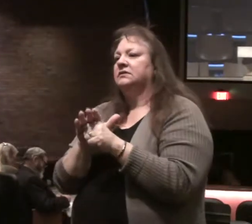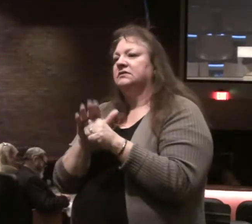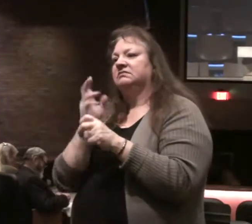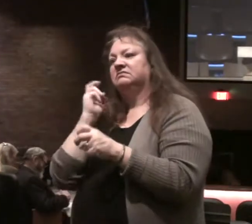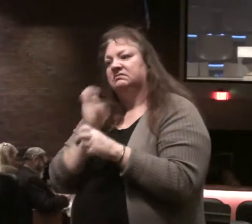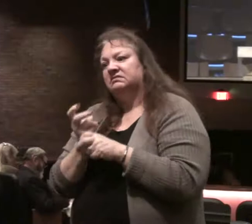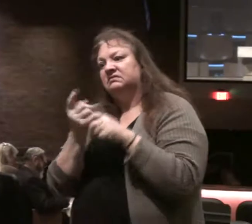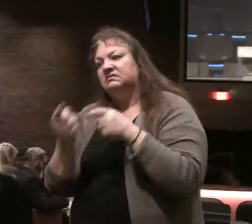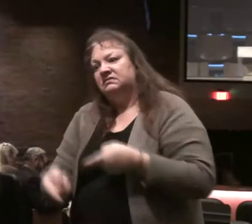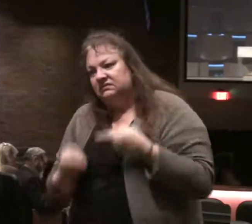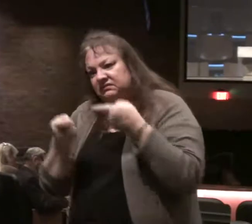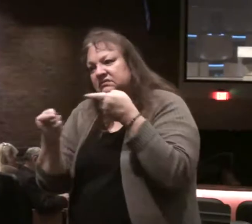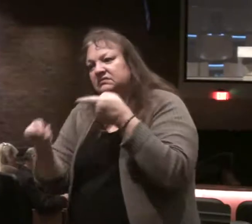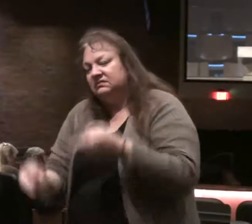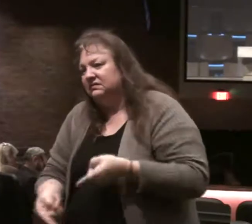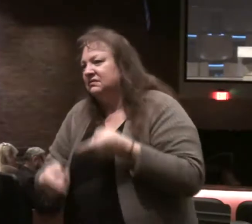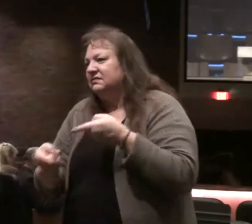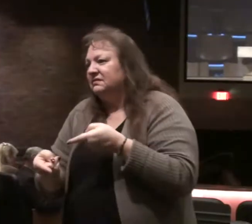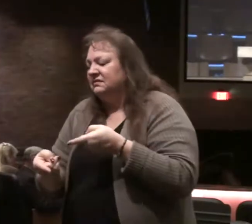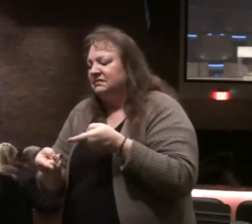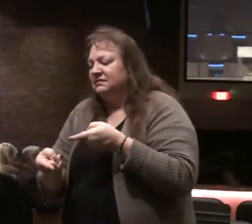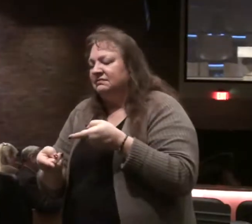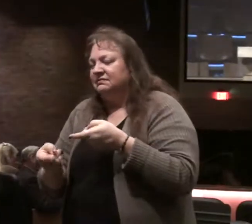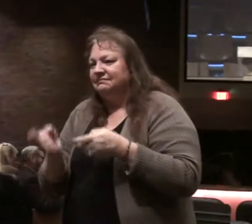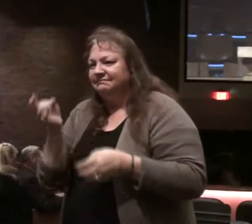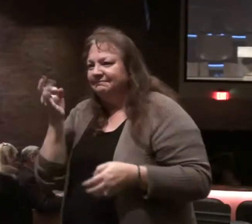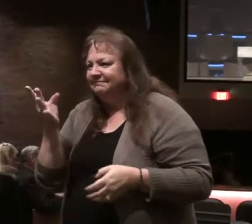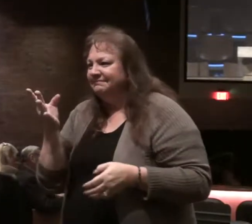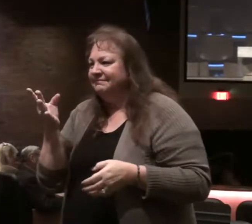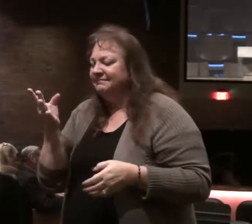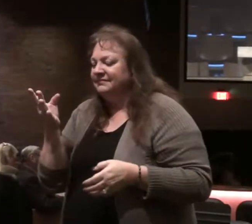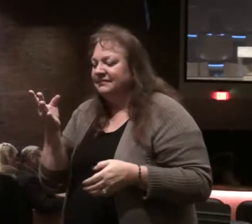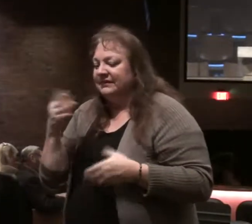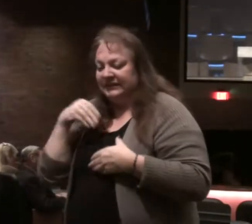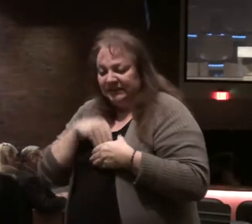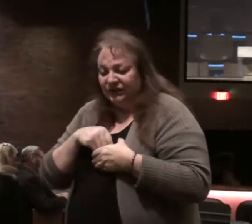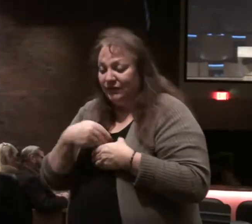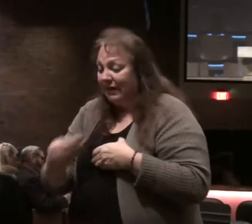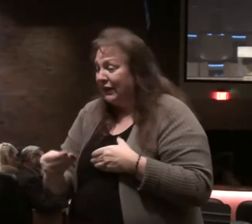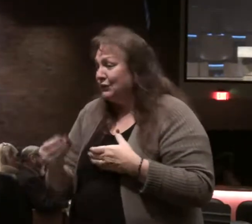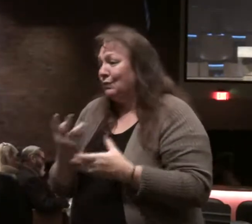difficulties. Hardships. External and internal.